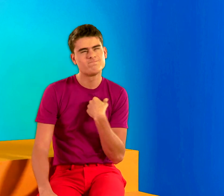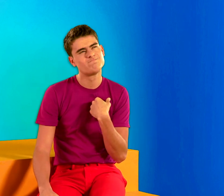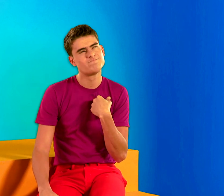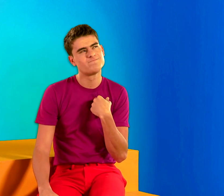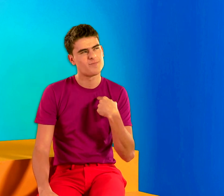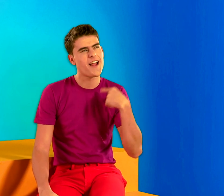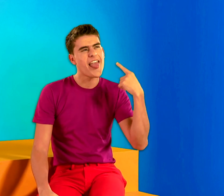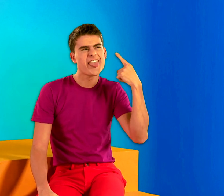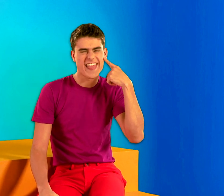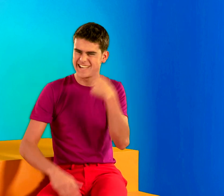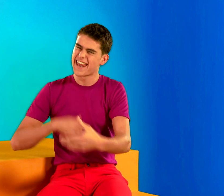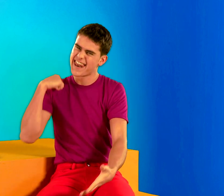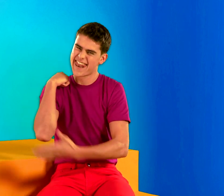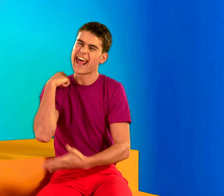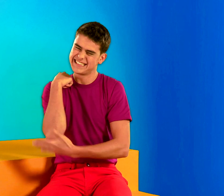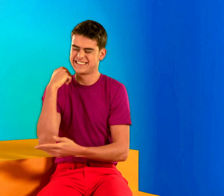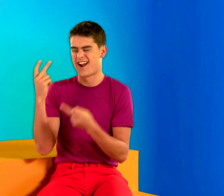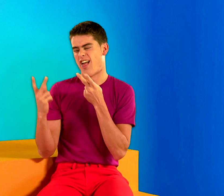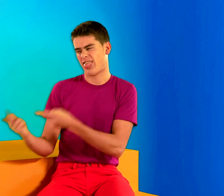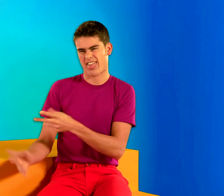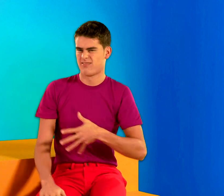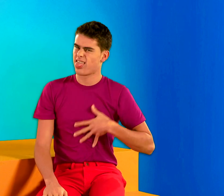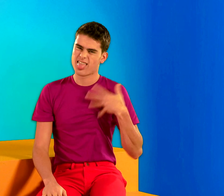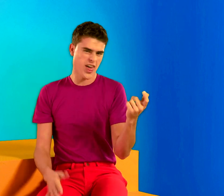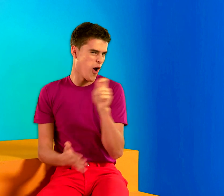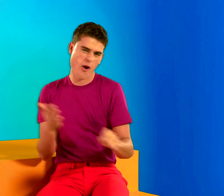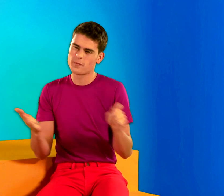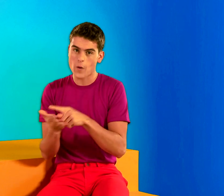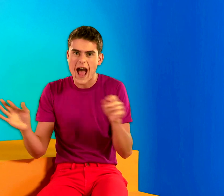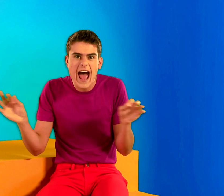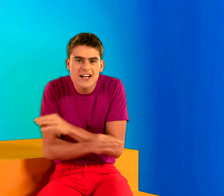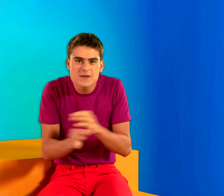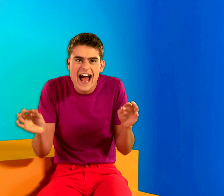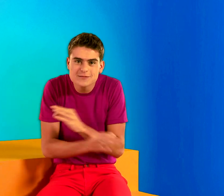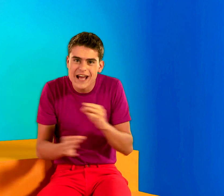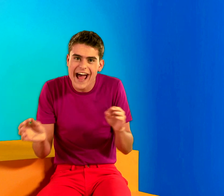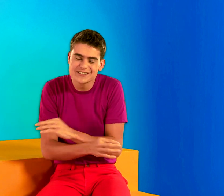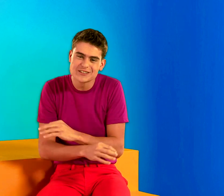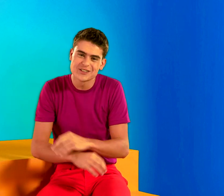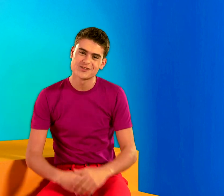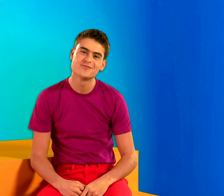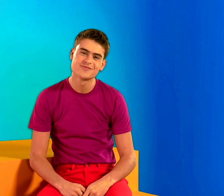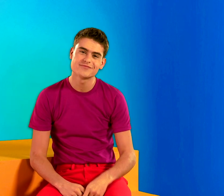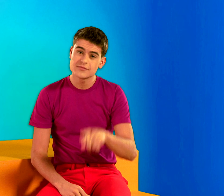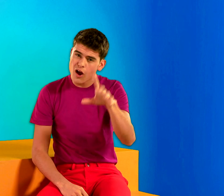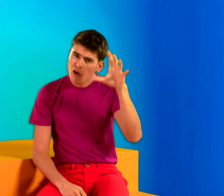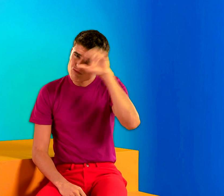I think the boy was lazy He didn't want to do his homework And was thinking of excuses Remember